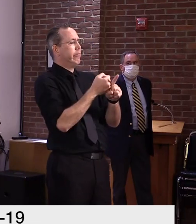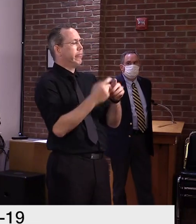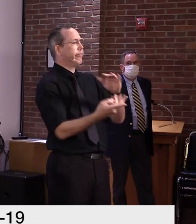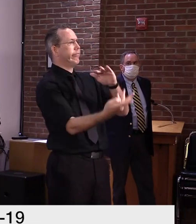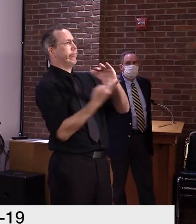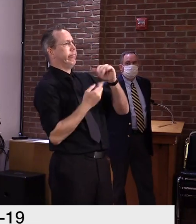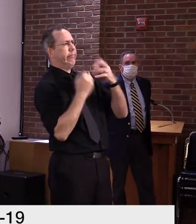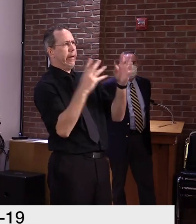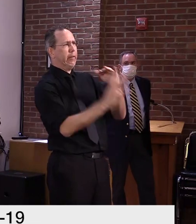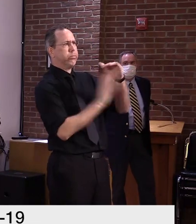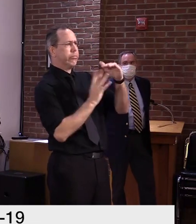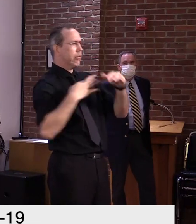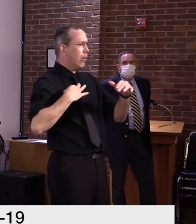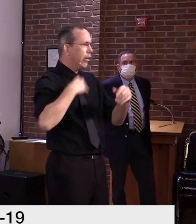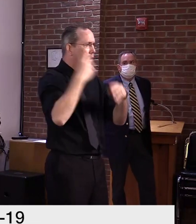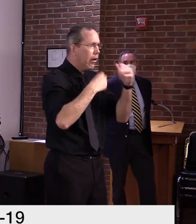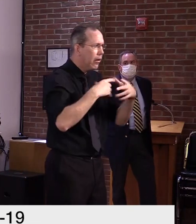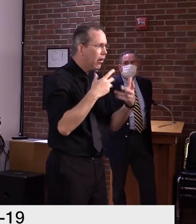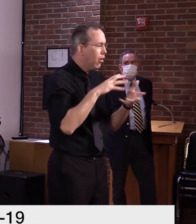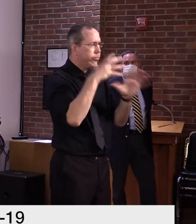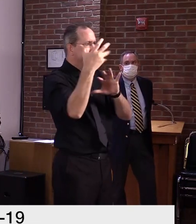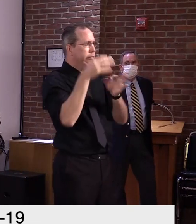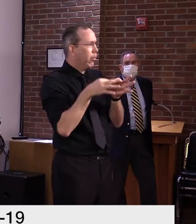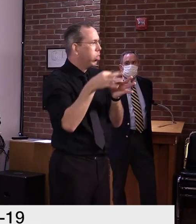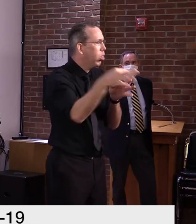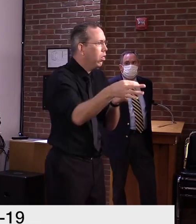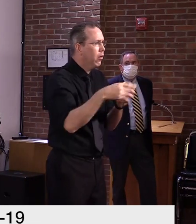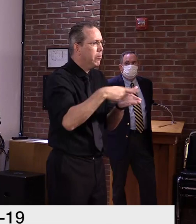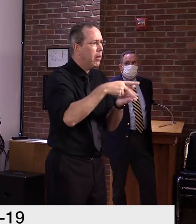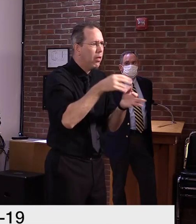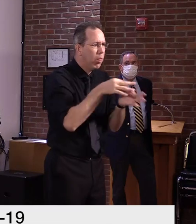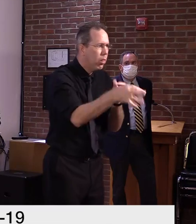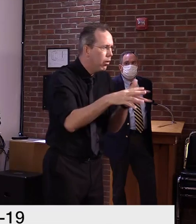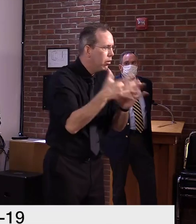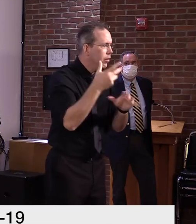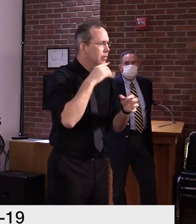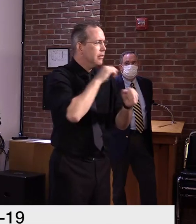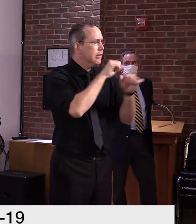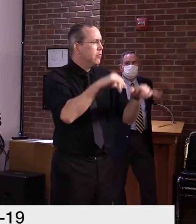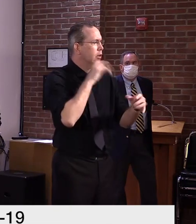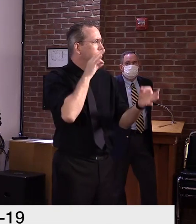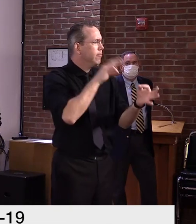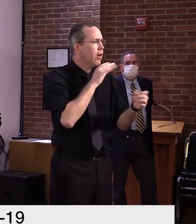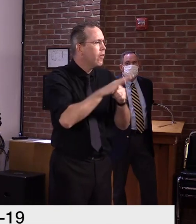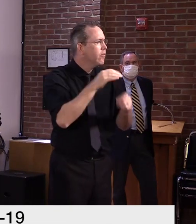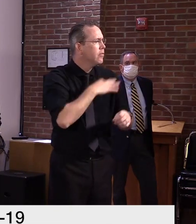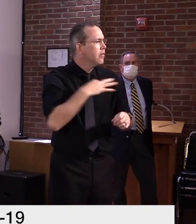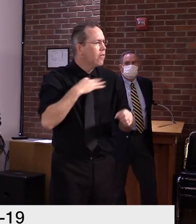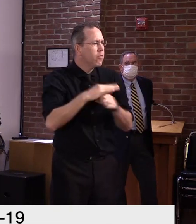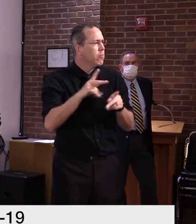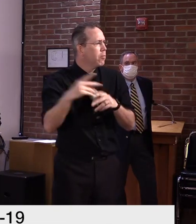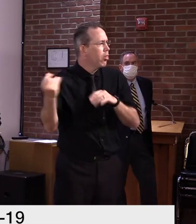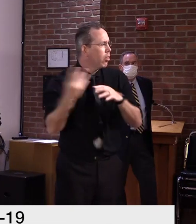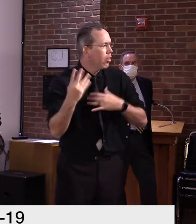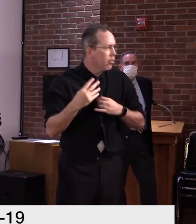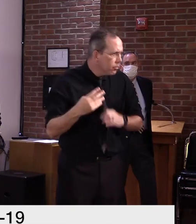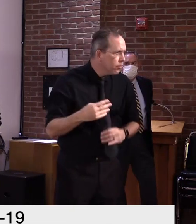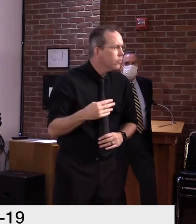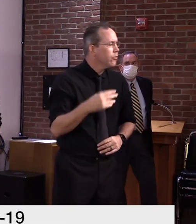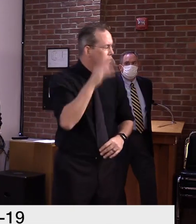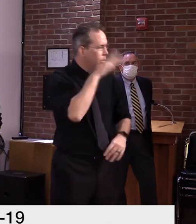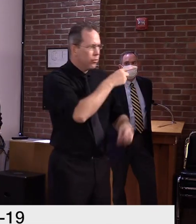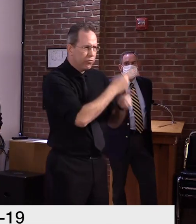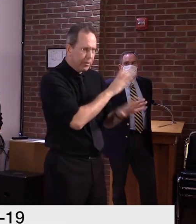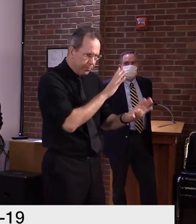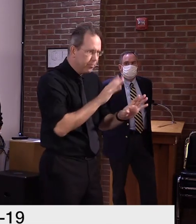system that wasn't designed for this capacity. But we found ways to work around that, give great